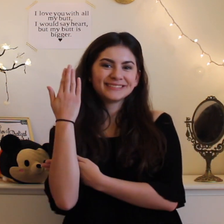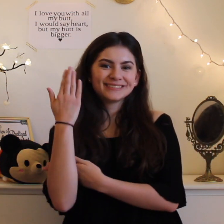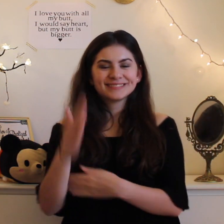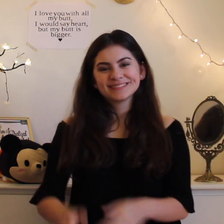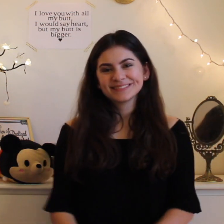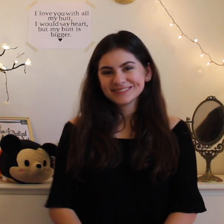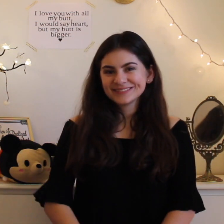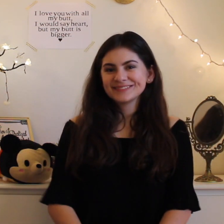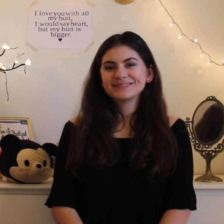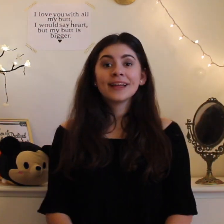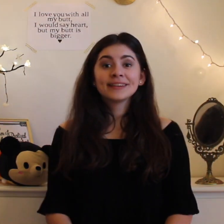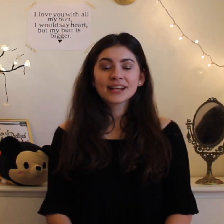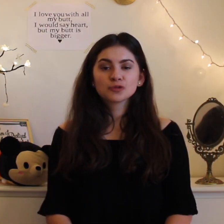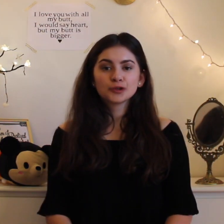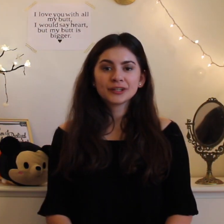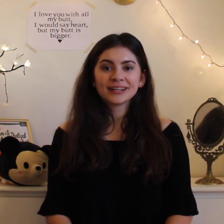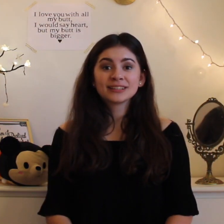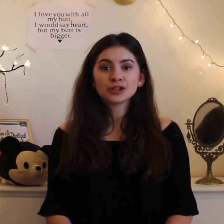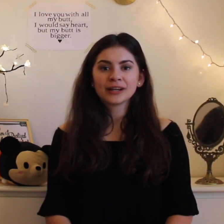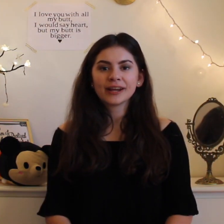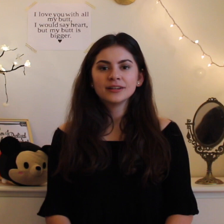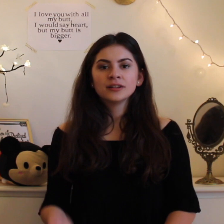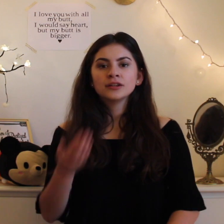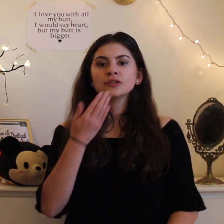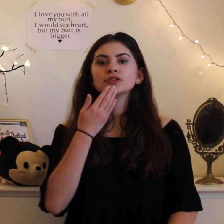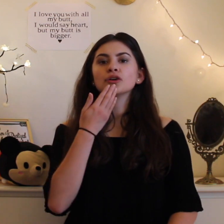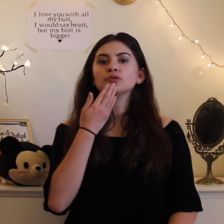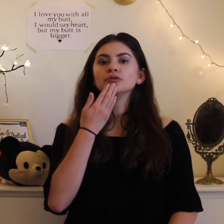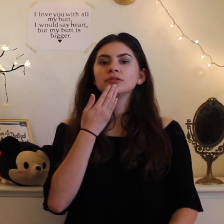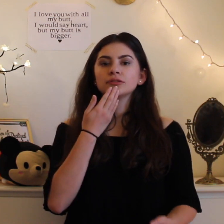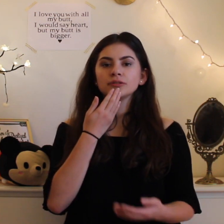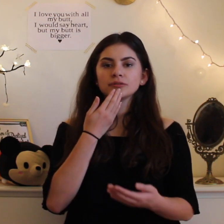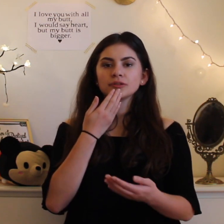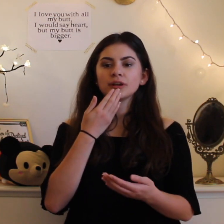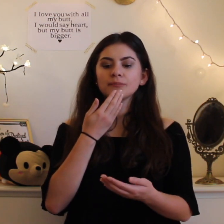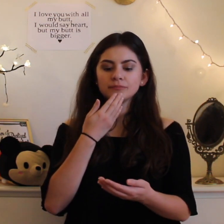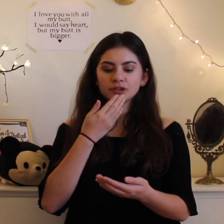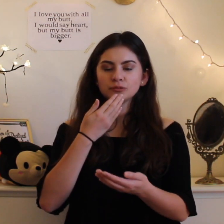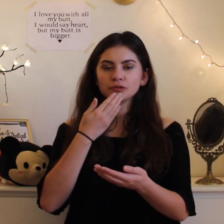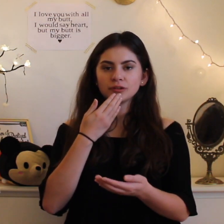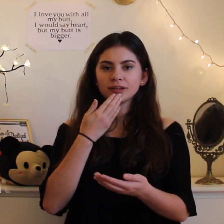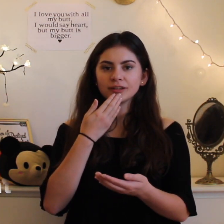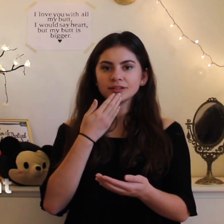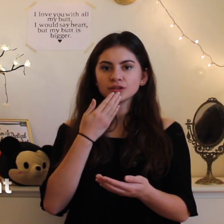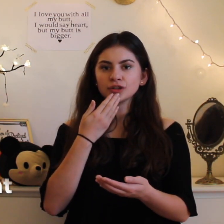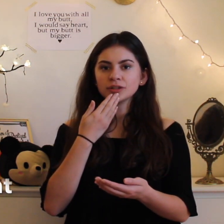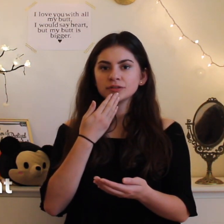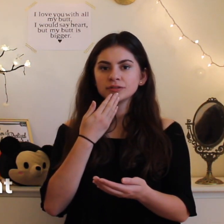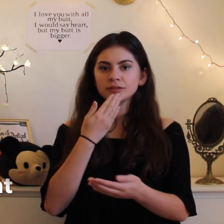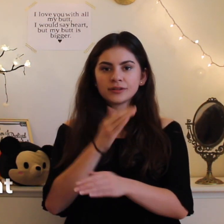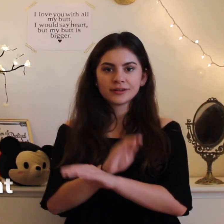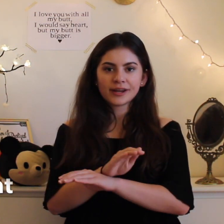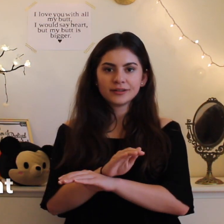next word is good night so you know you're do all of this good night